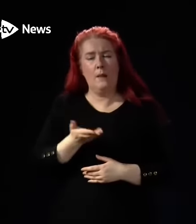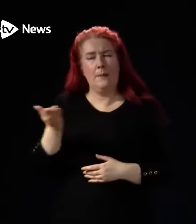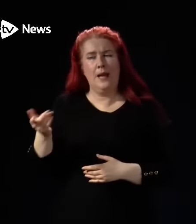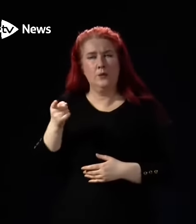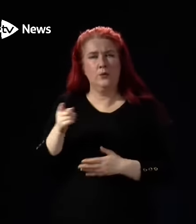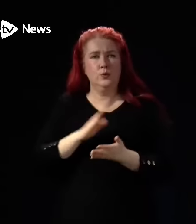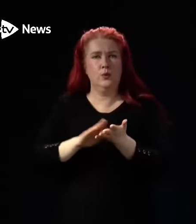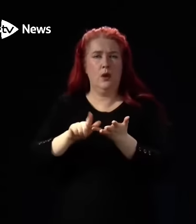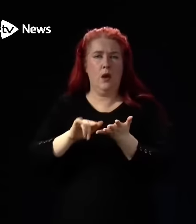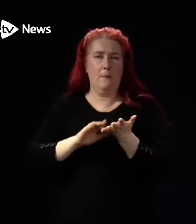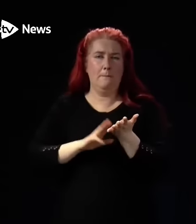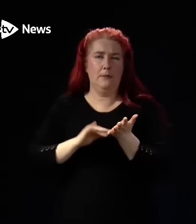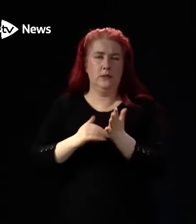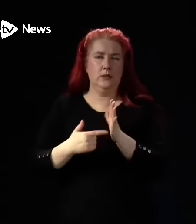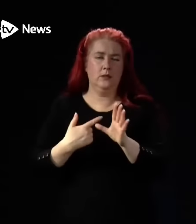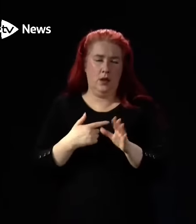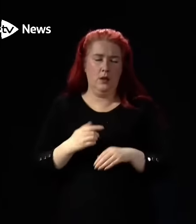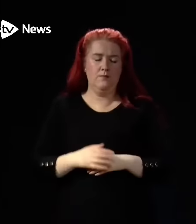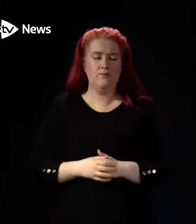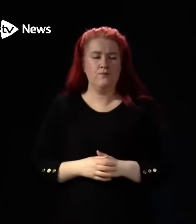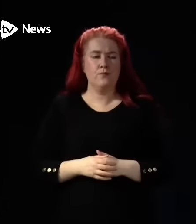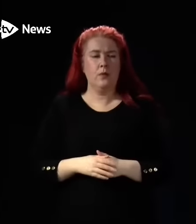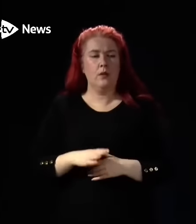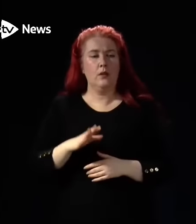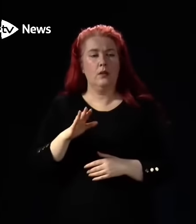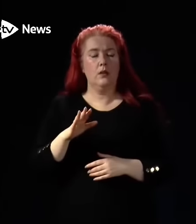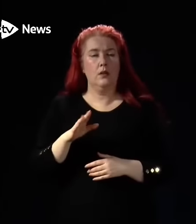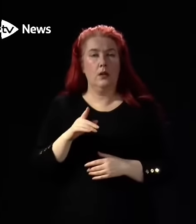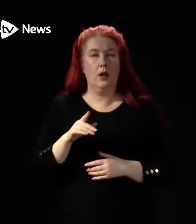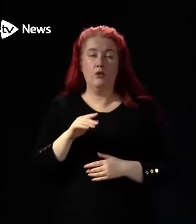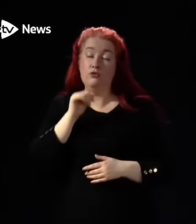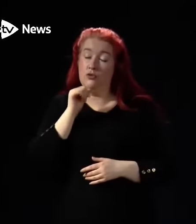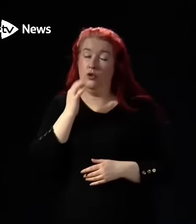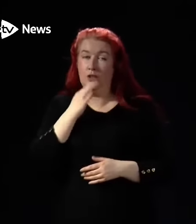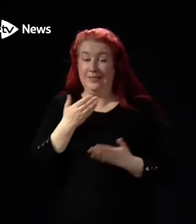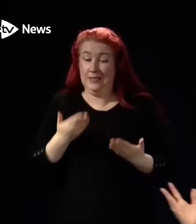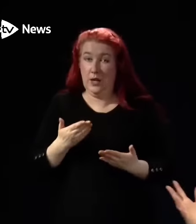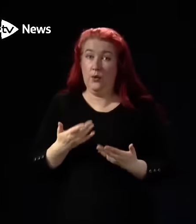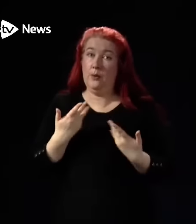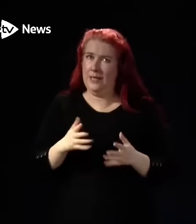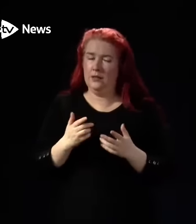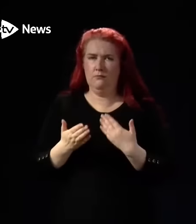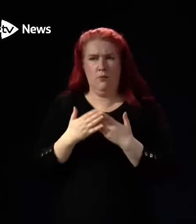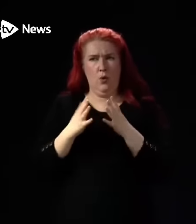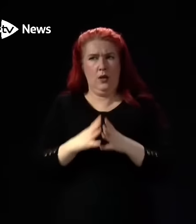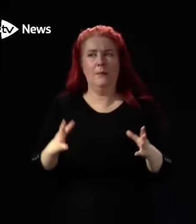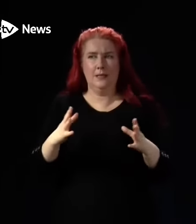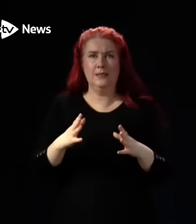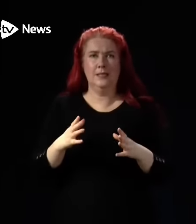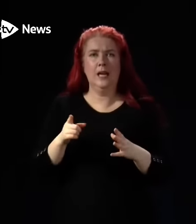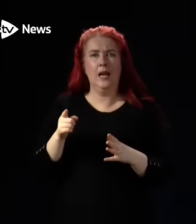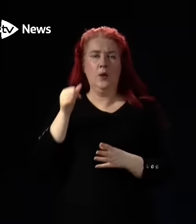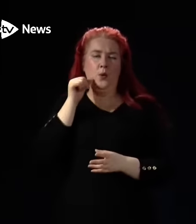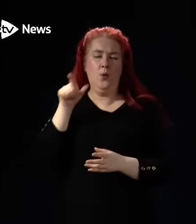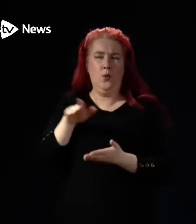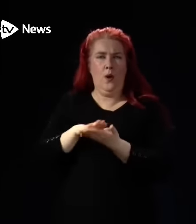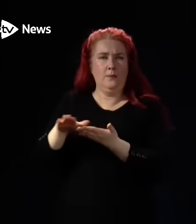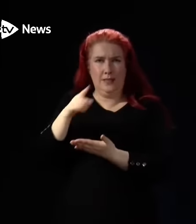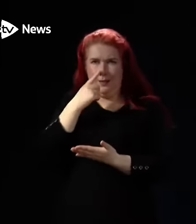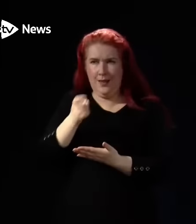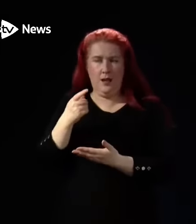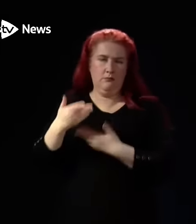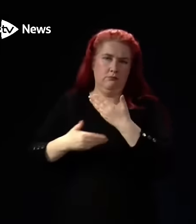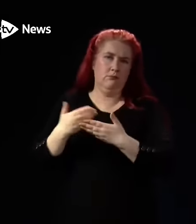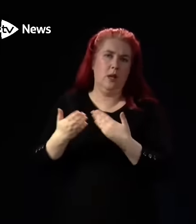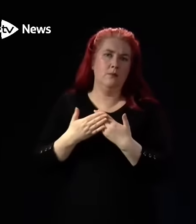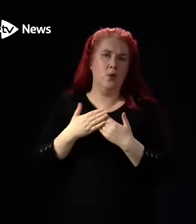But this is not just being done now and more capacity has been created. Hamza can go into more detail around